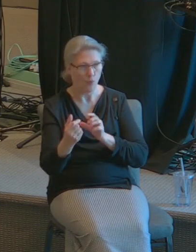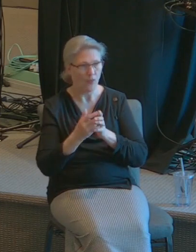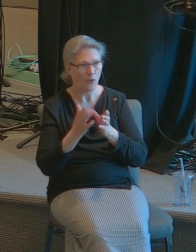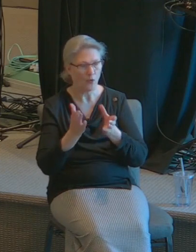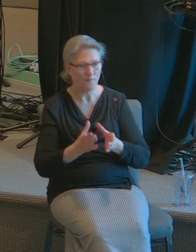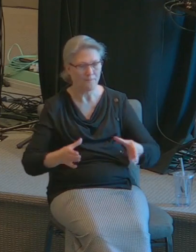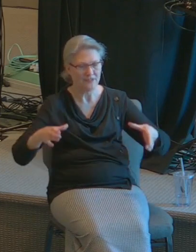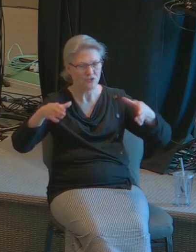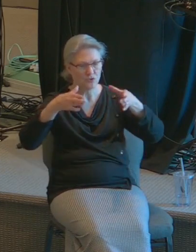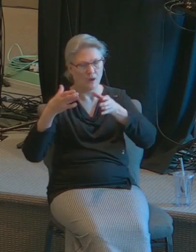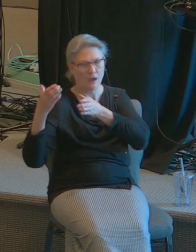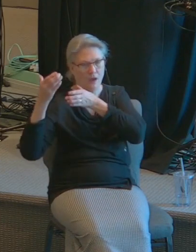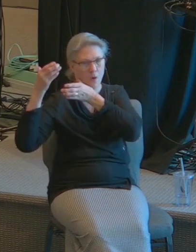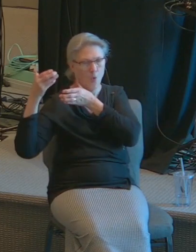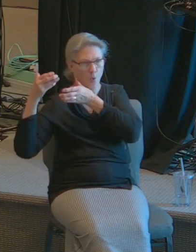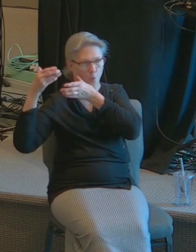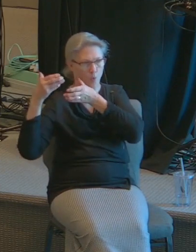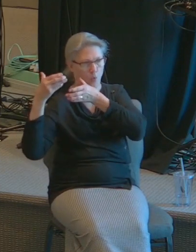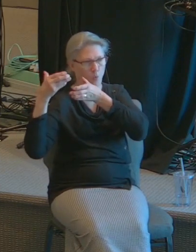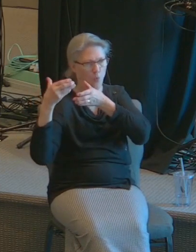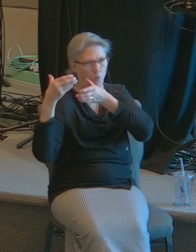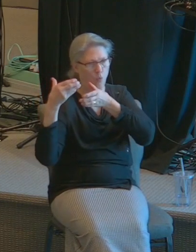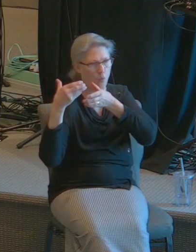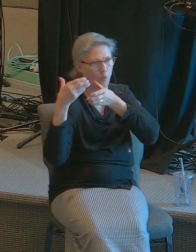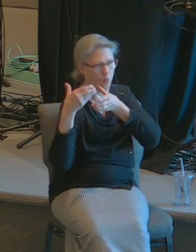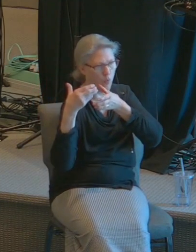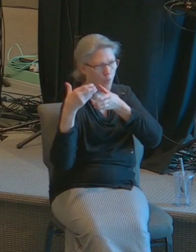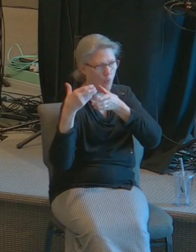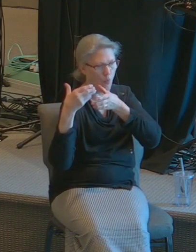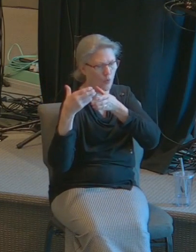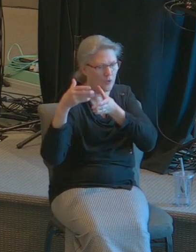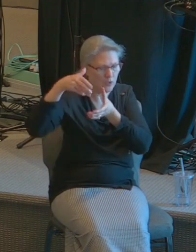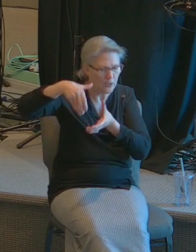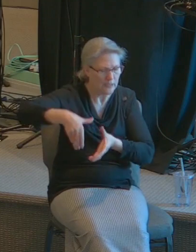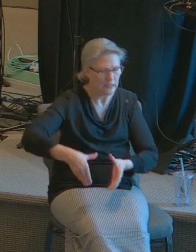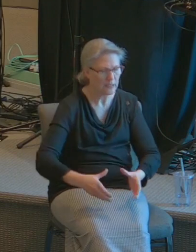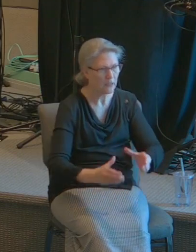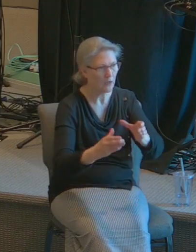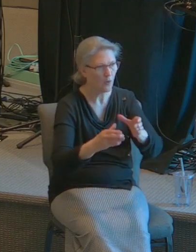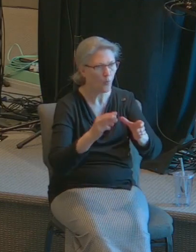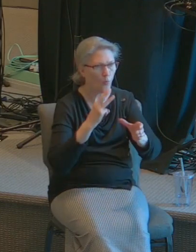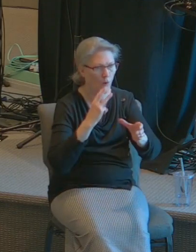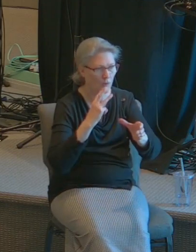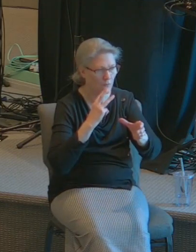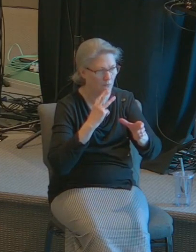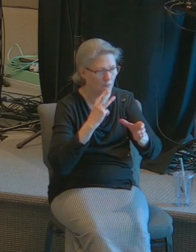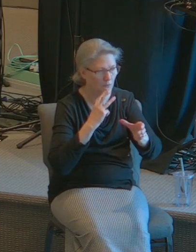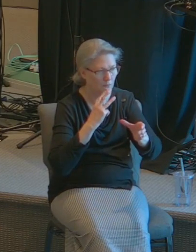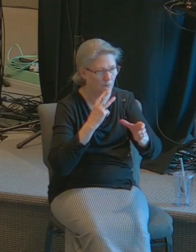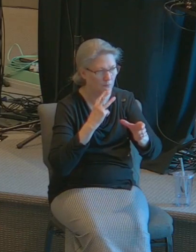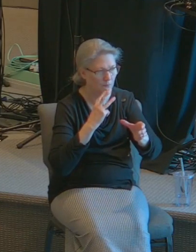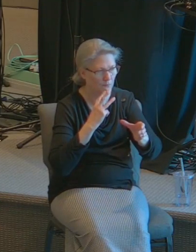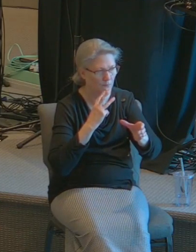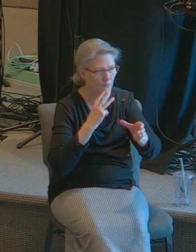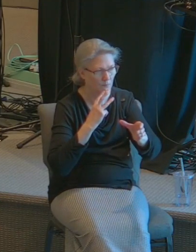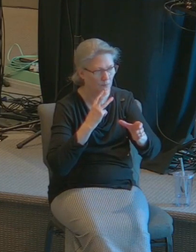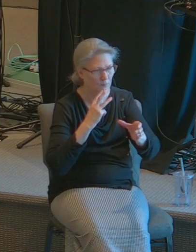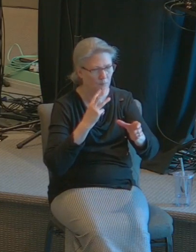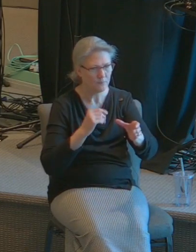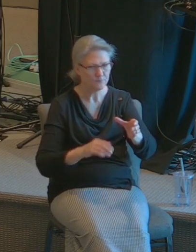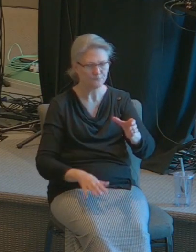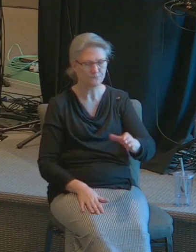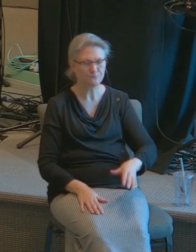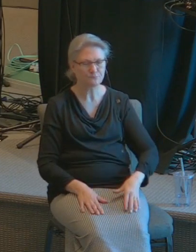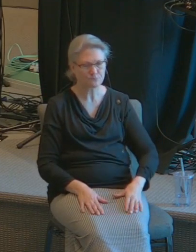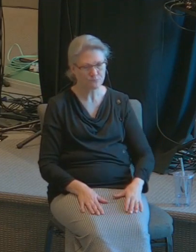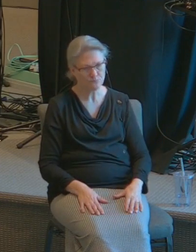pitcher and was going to take water from the well how do you